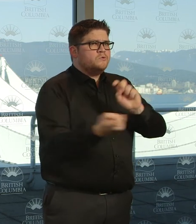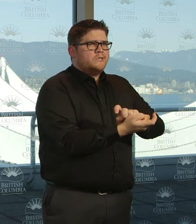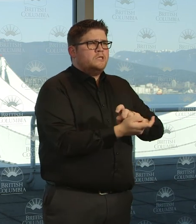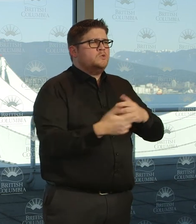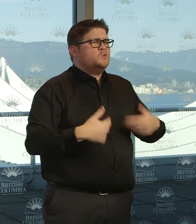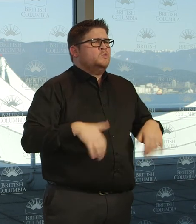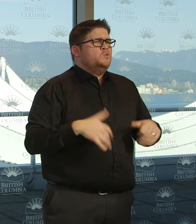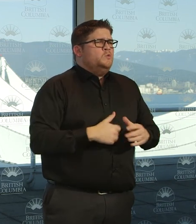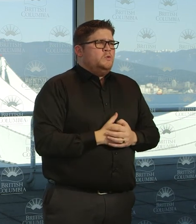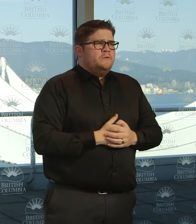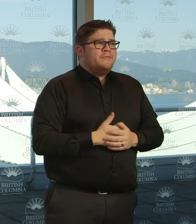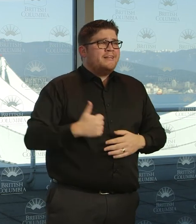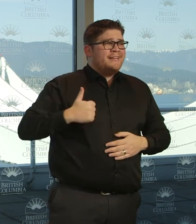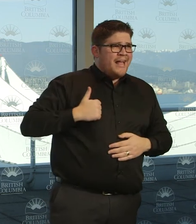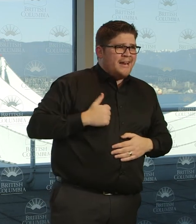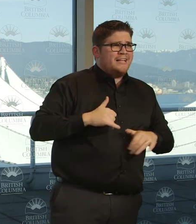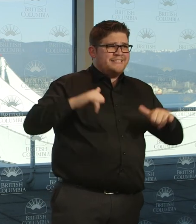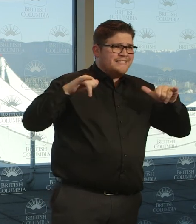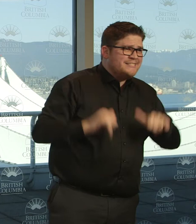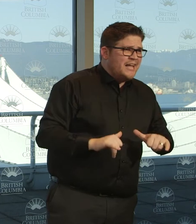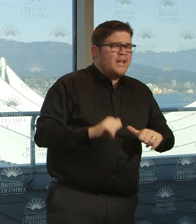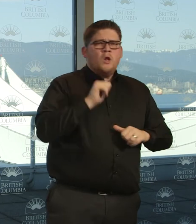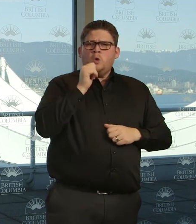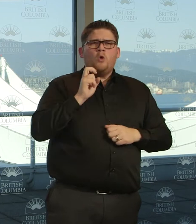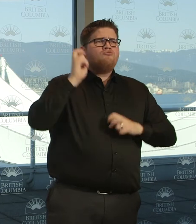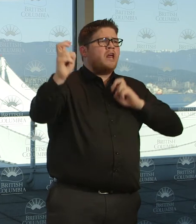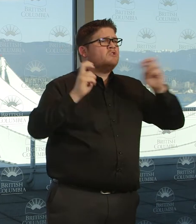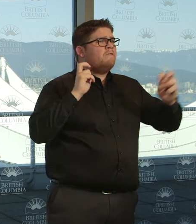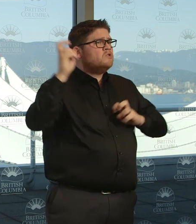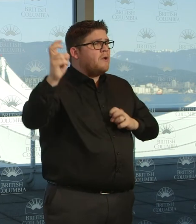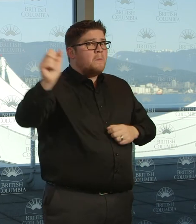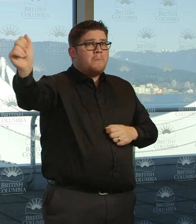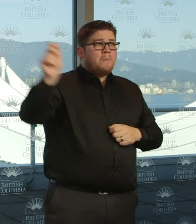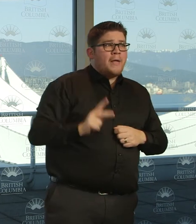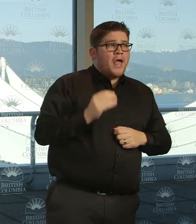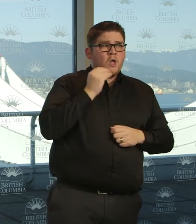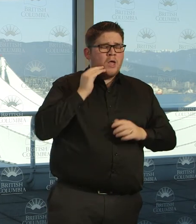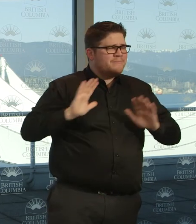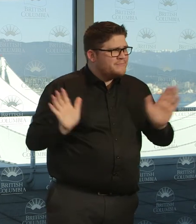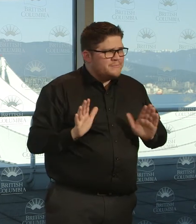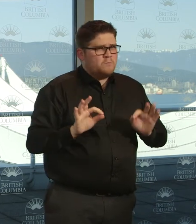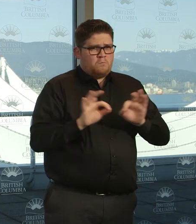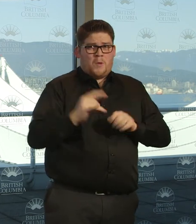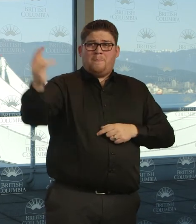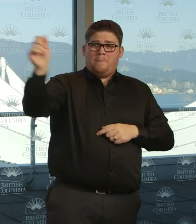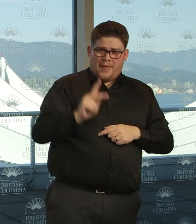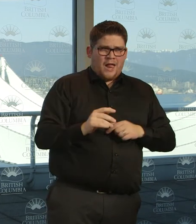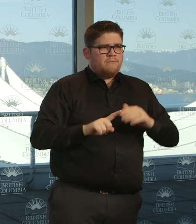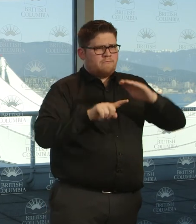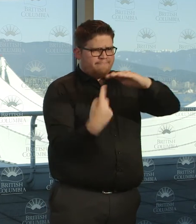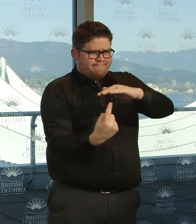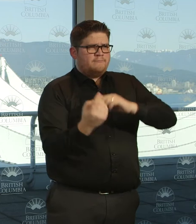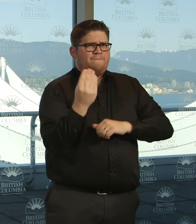We've asked people if they travel outside Canada and return to self-isolate for 14 days. Mass gatherings have been reduced to 50.